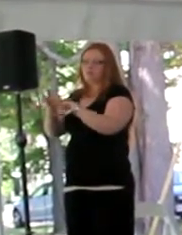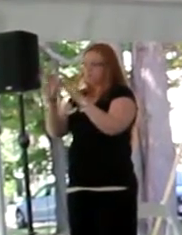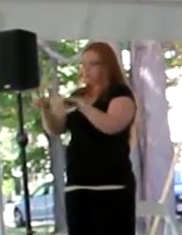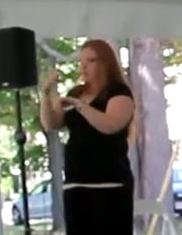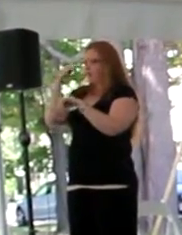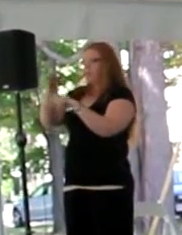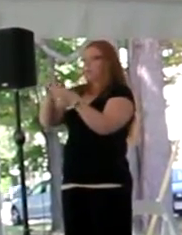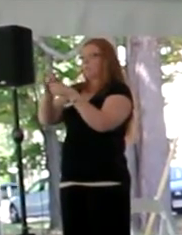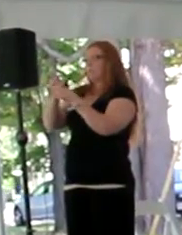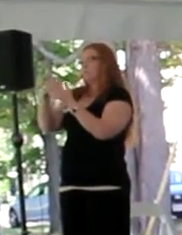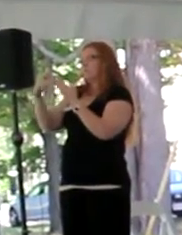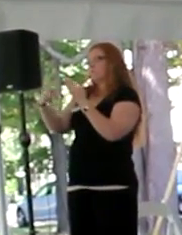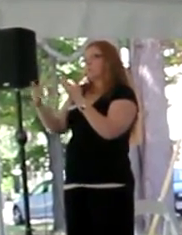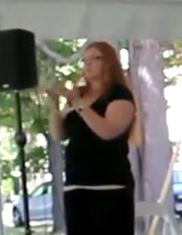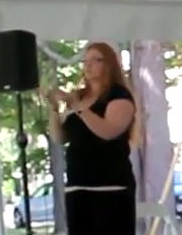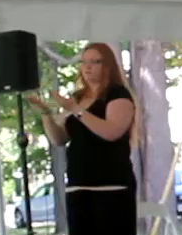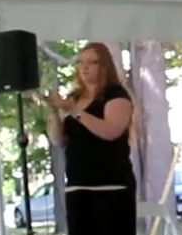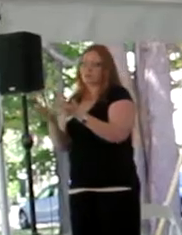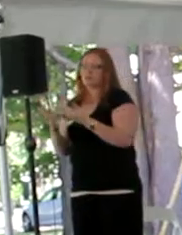use for local programs and services.